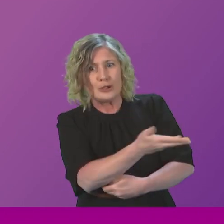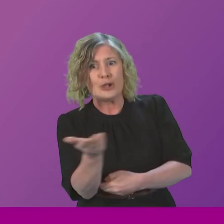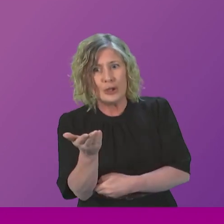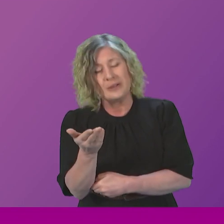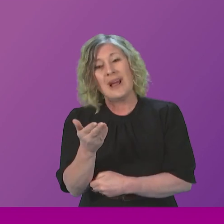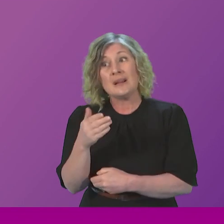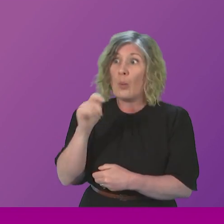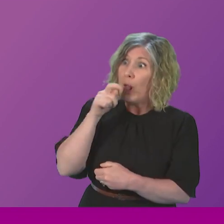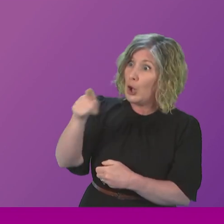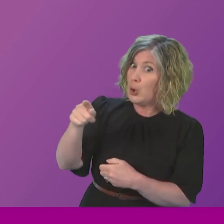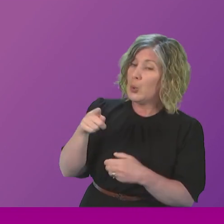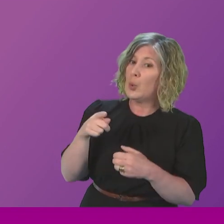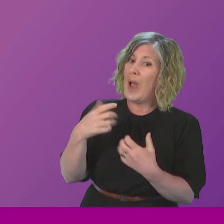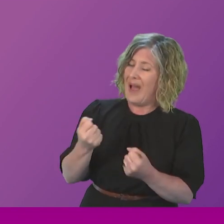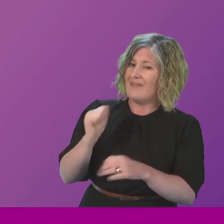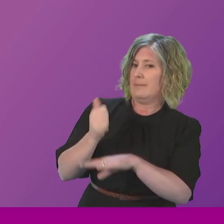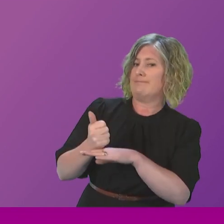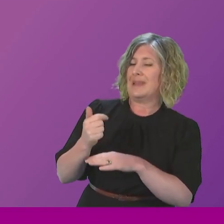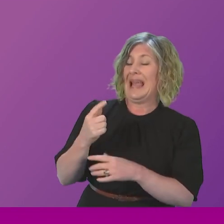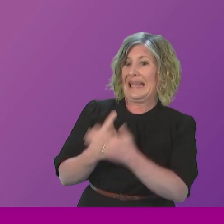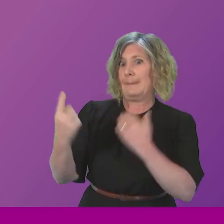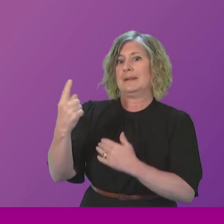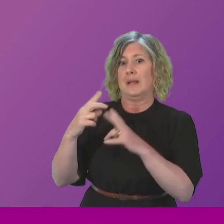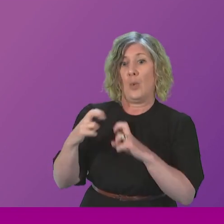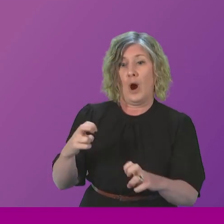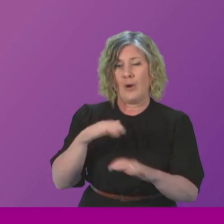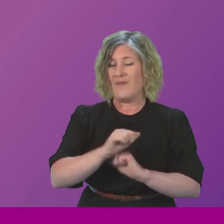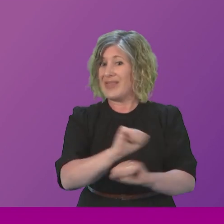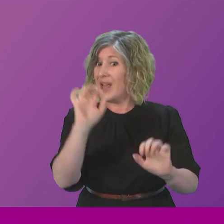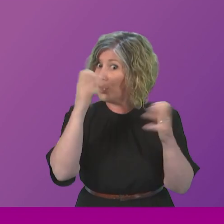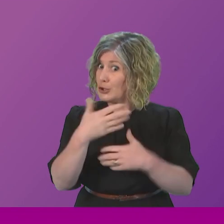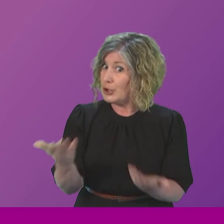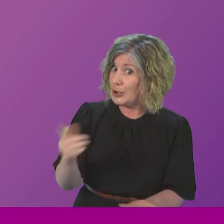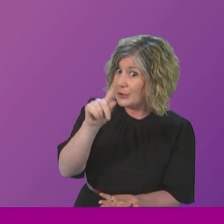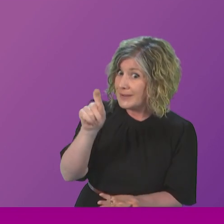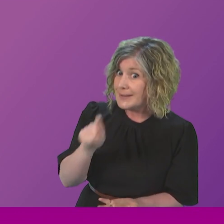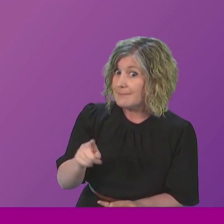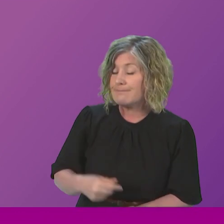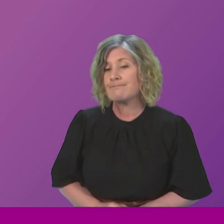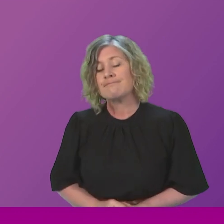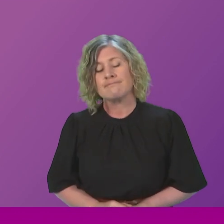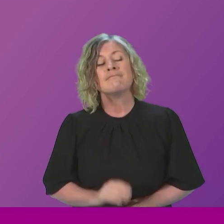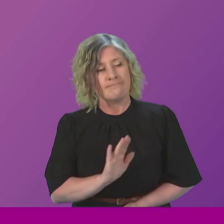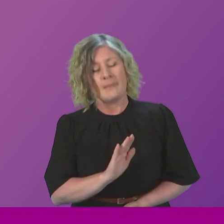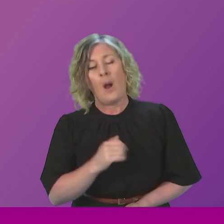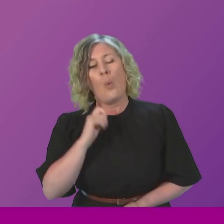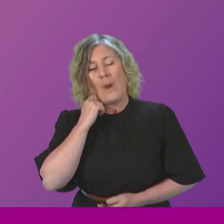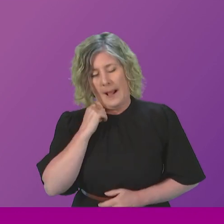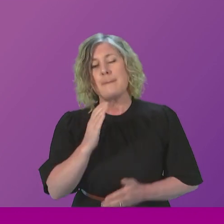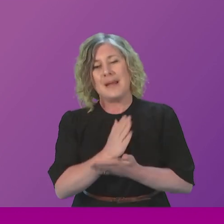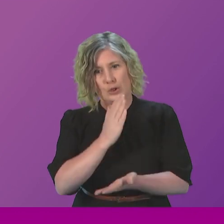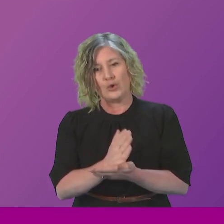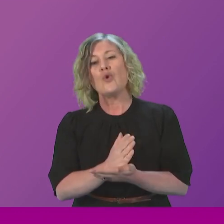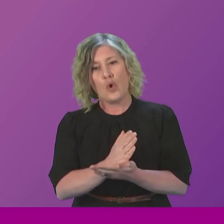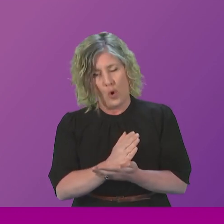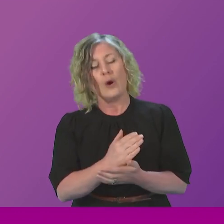will take forward an independent inquiry now into these concerns. First Minister. I will ensure that the appropriate Minister